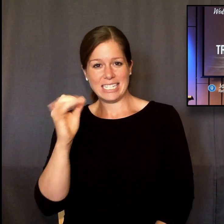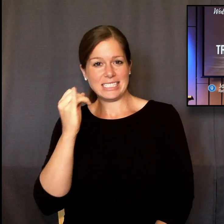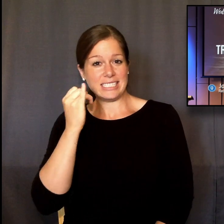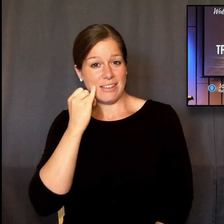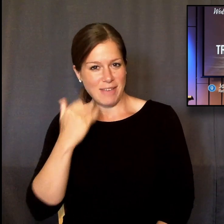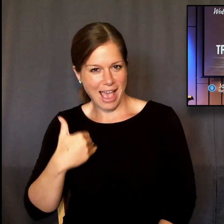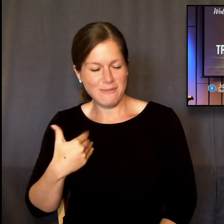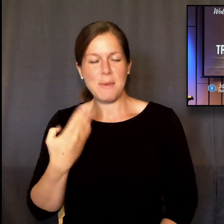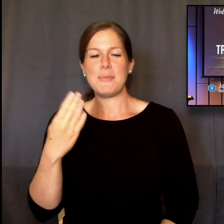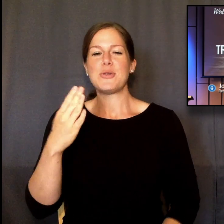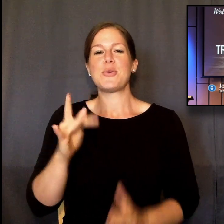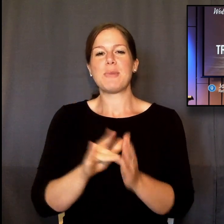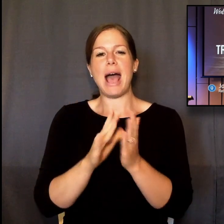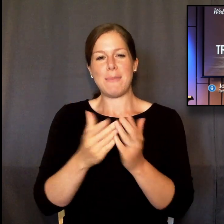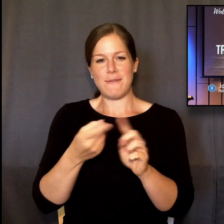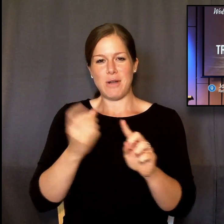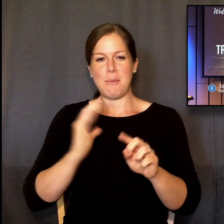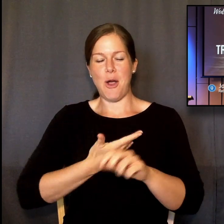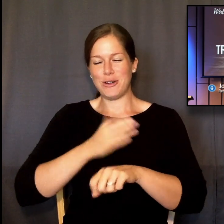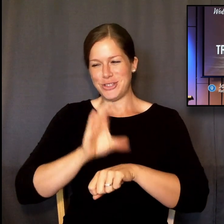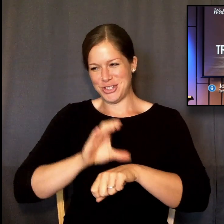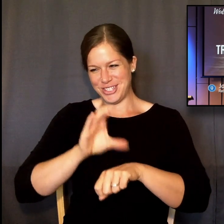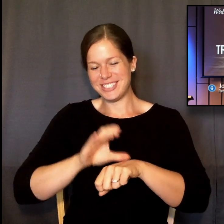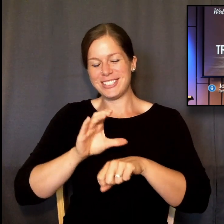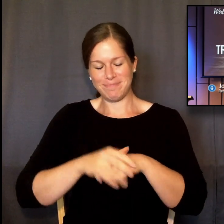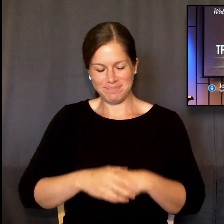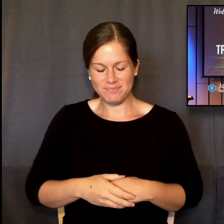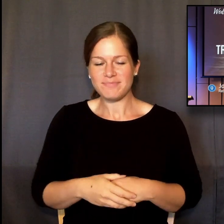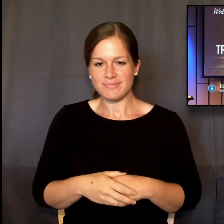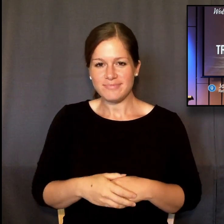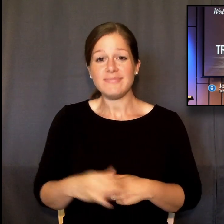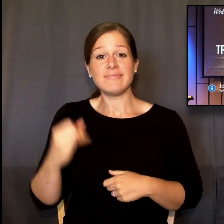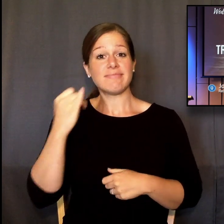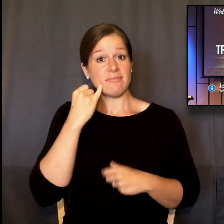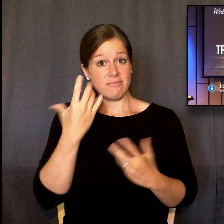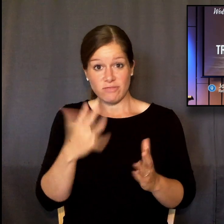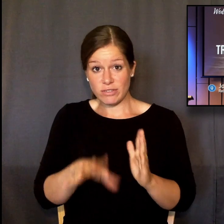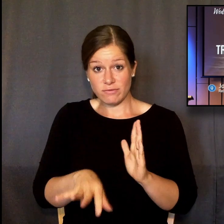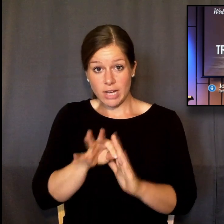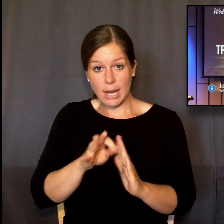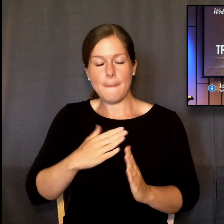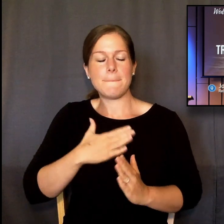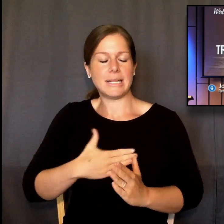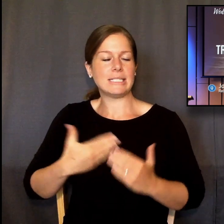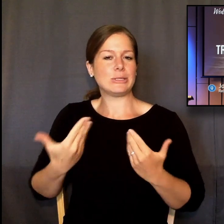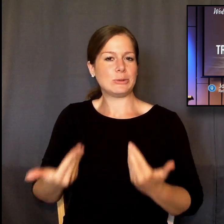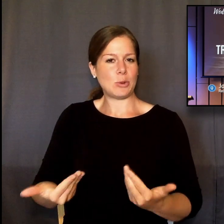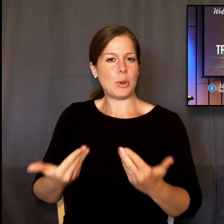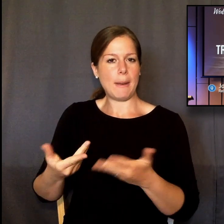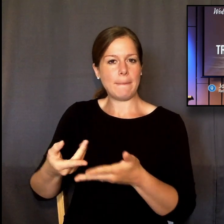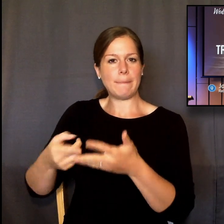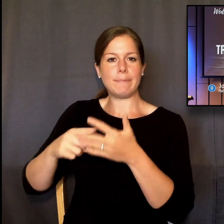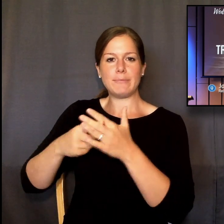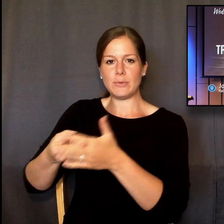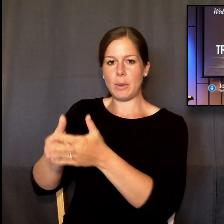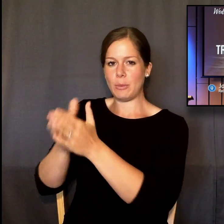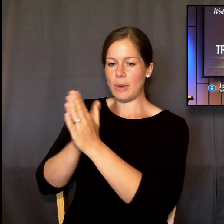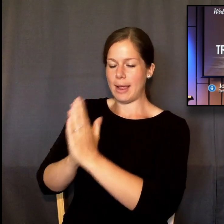Ephesians chapter 1. And while you're turning there, or if you are already there, join me in prayer before we get